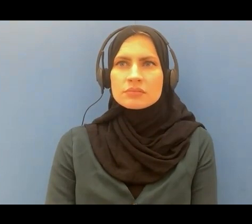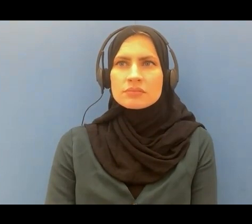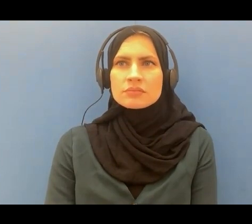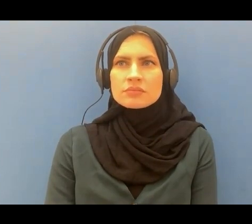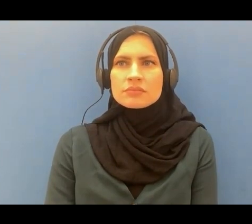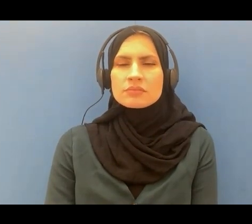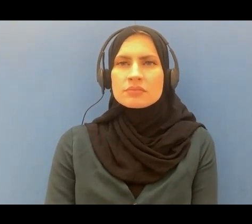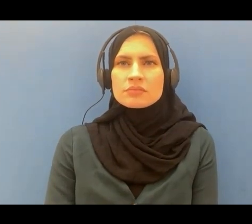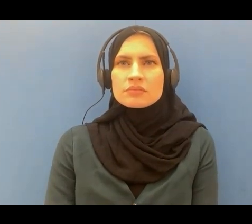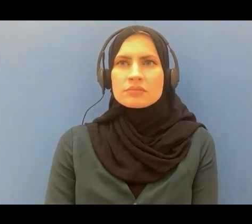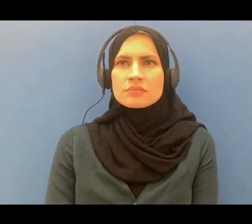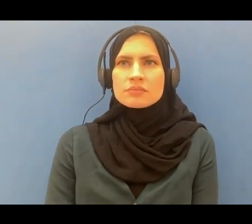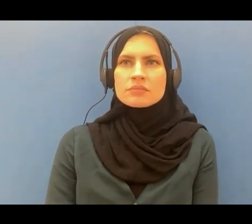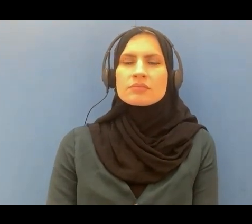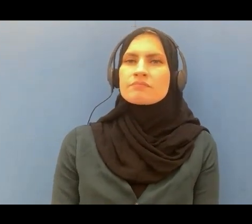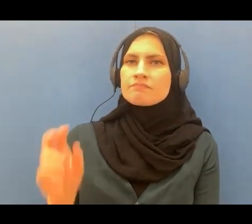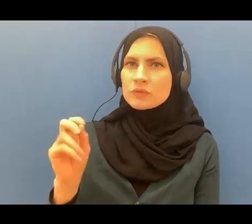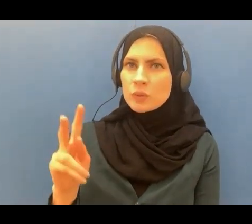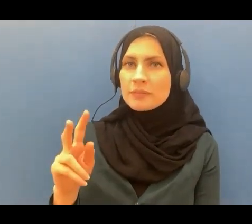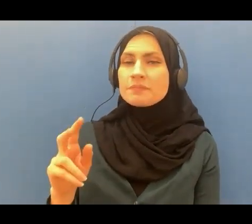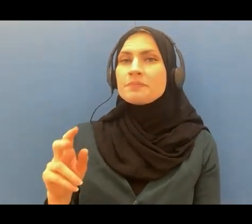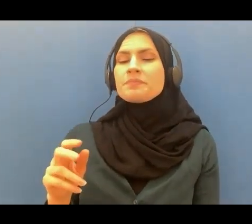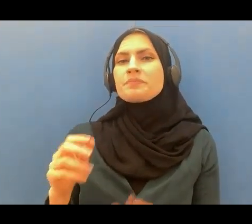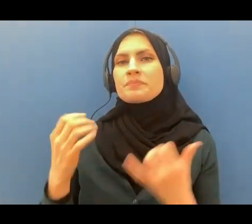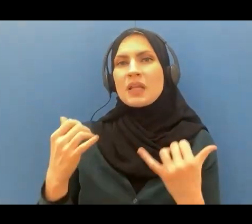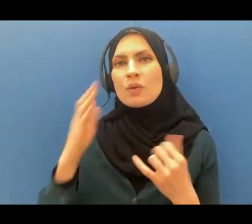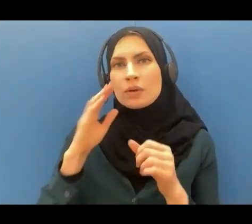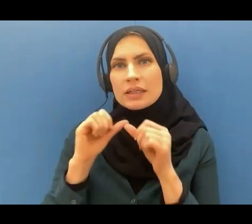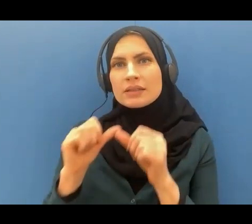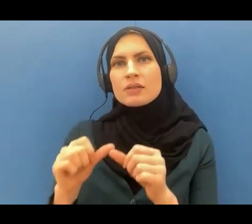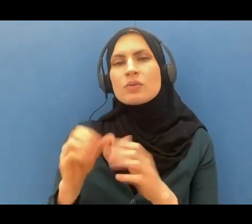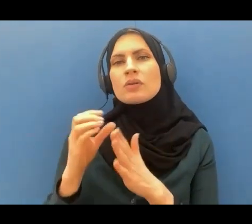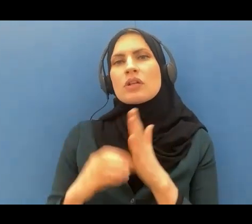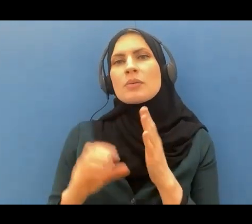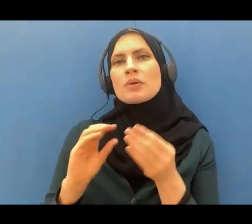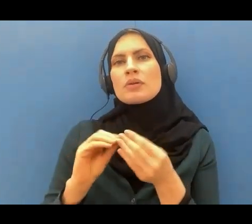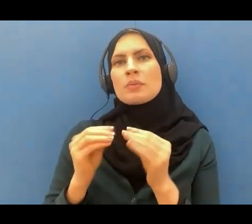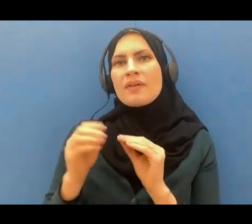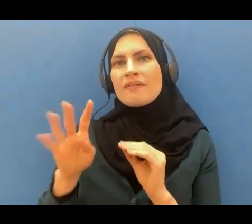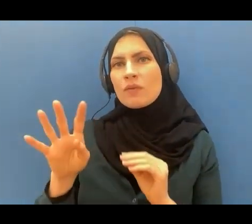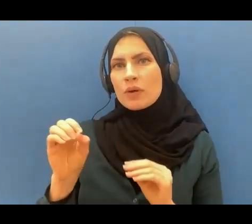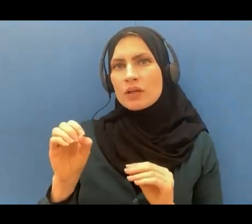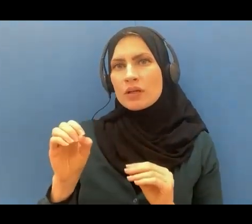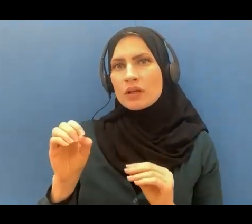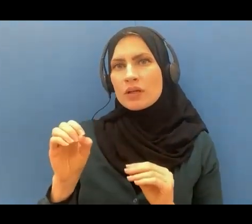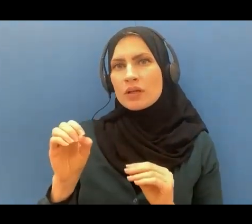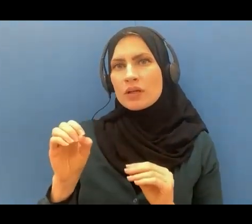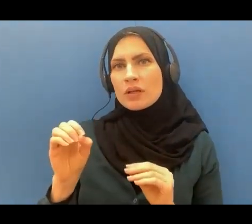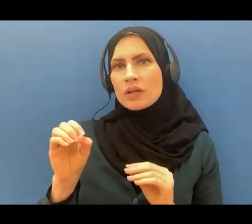okay so let us move on to surah number 40 surah number